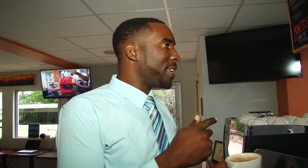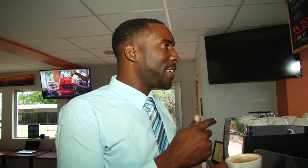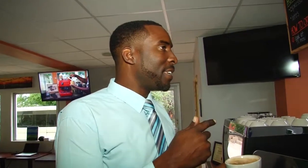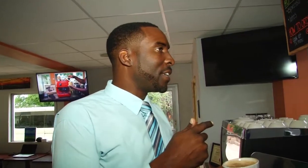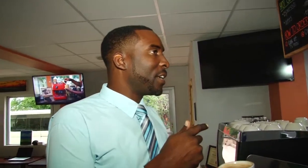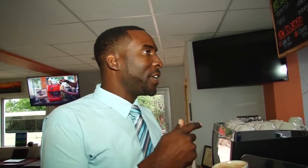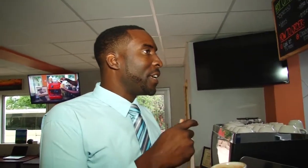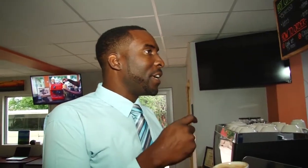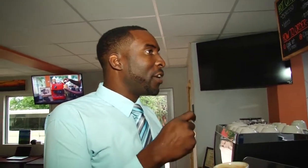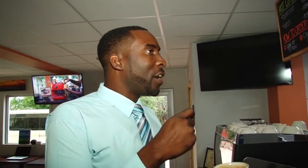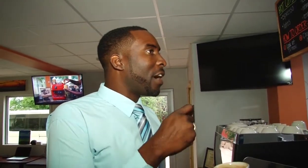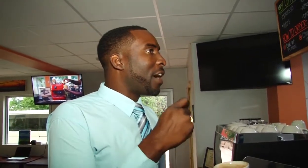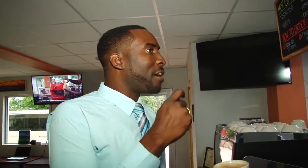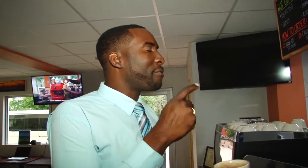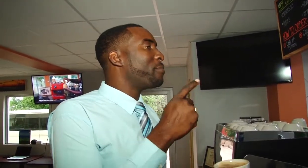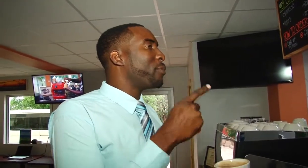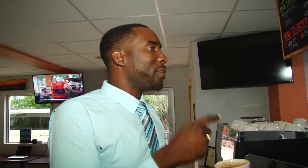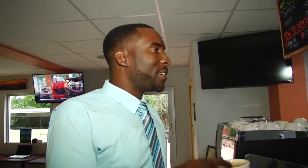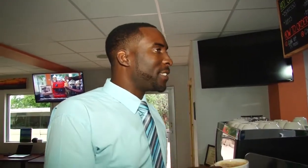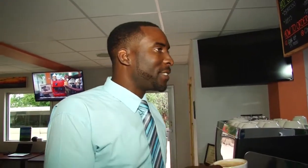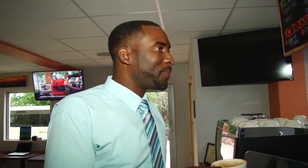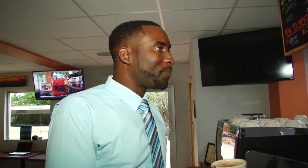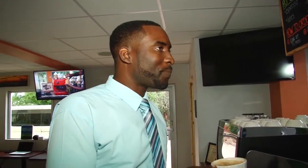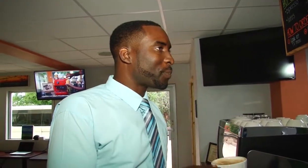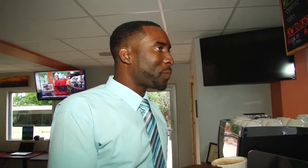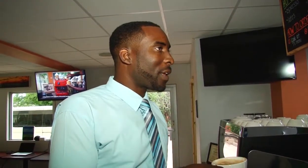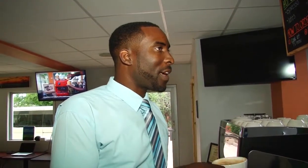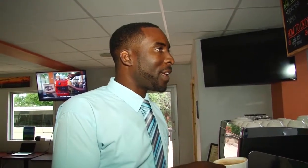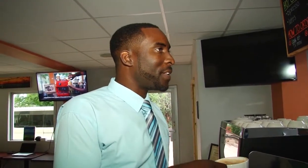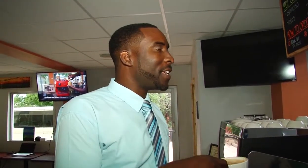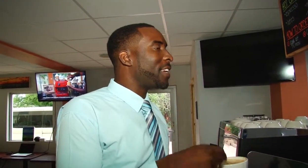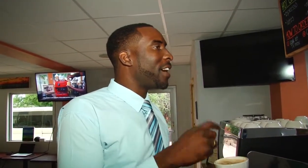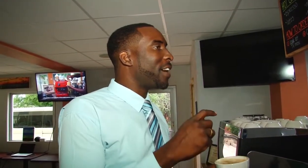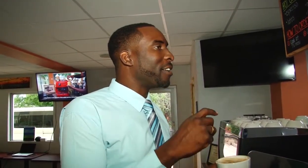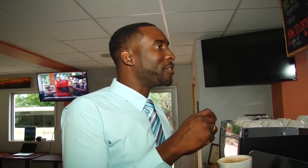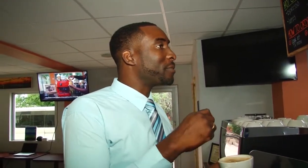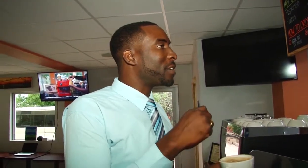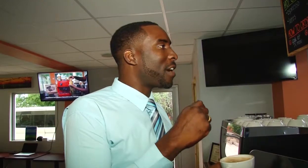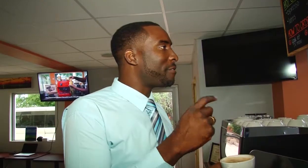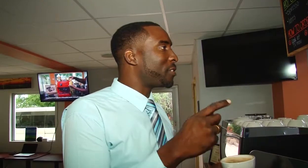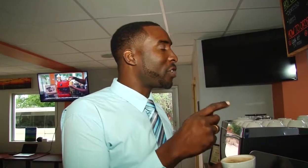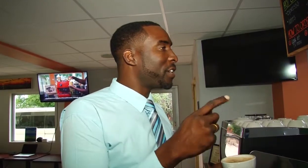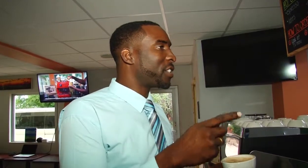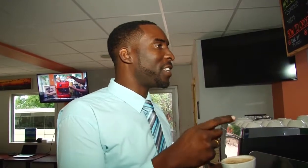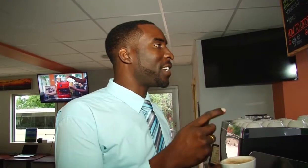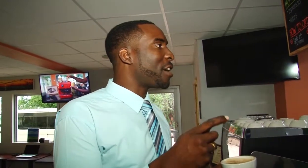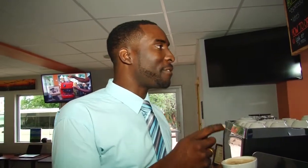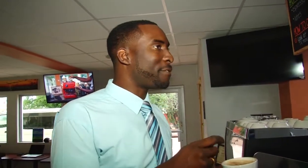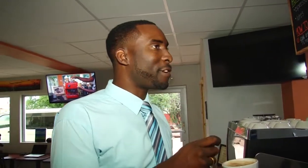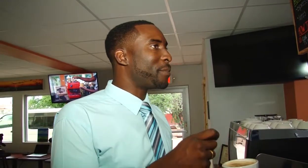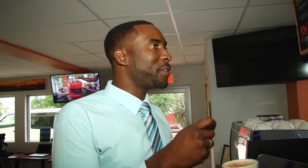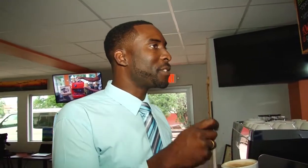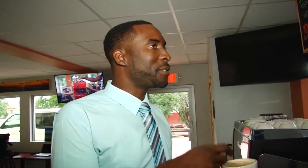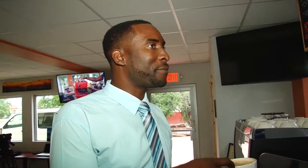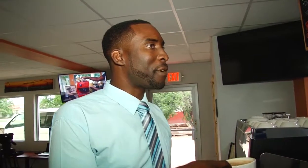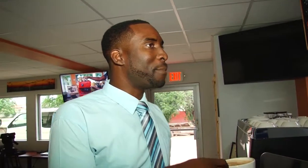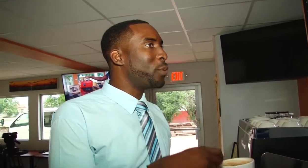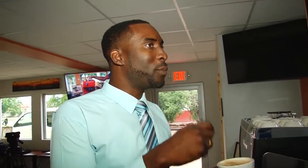are from Portland, and they are coffee traditional, coffee farmers from Blue